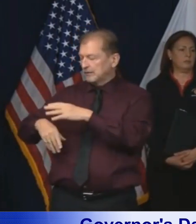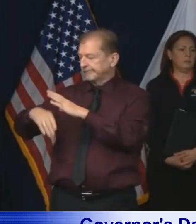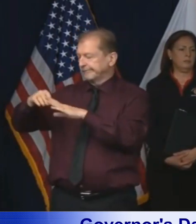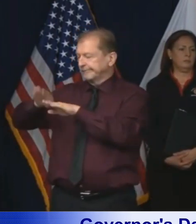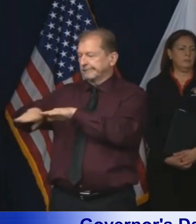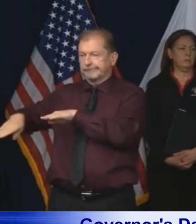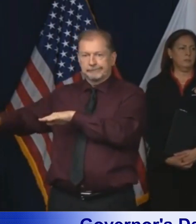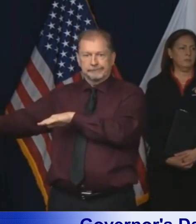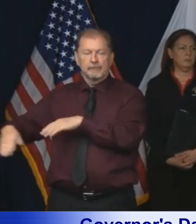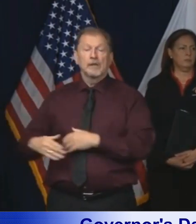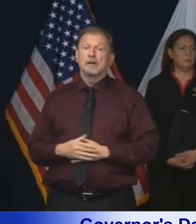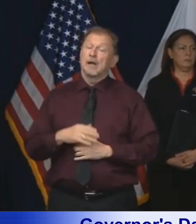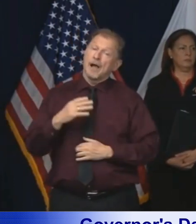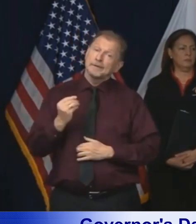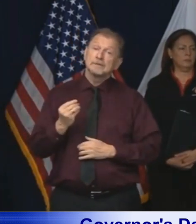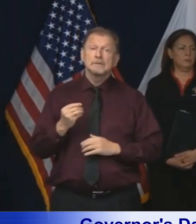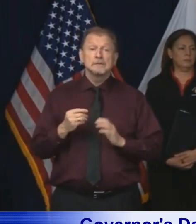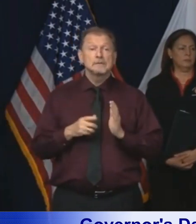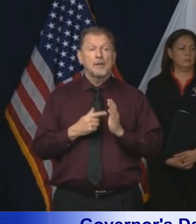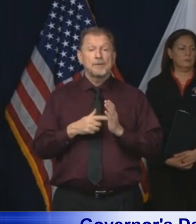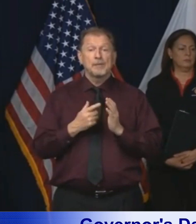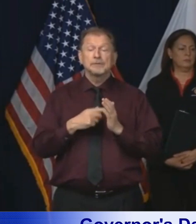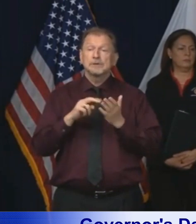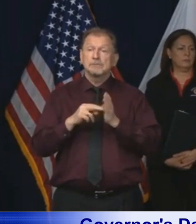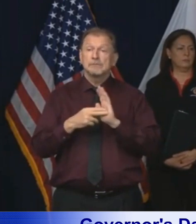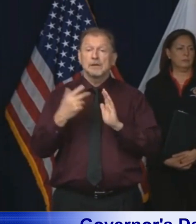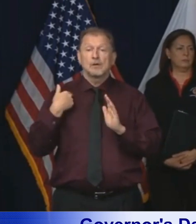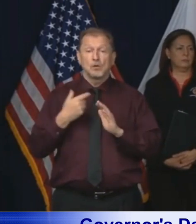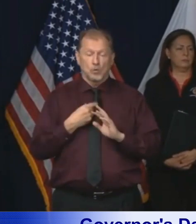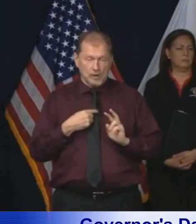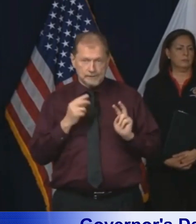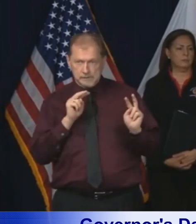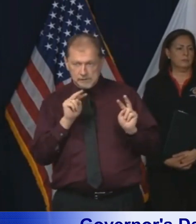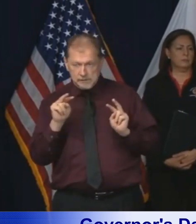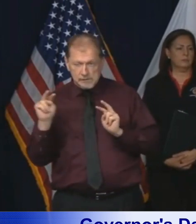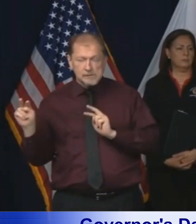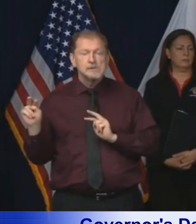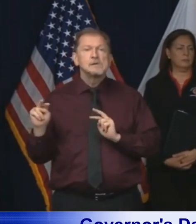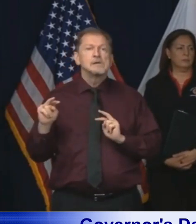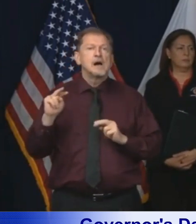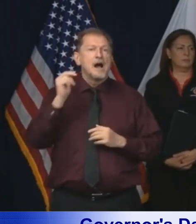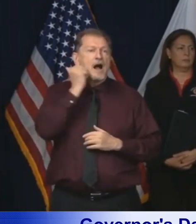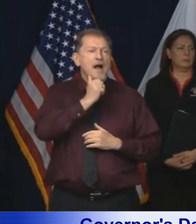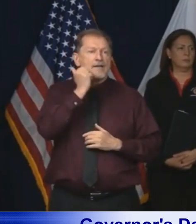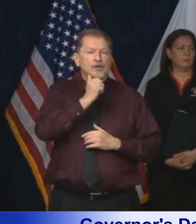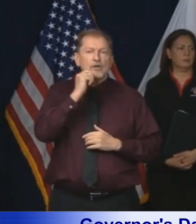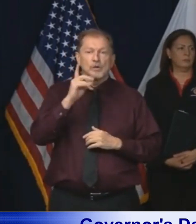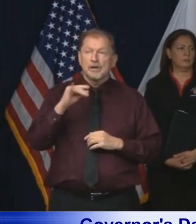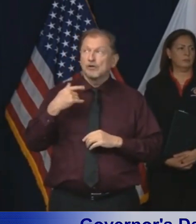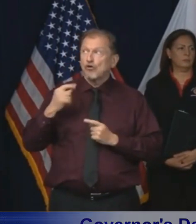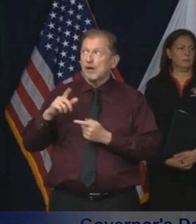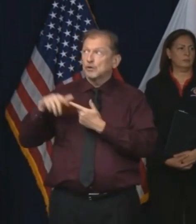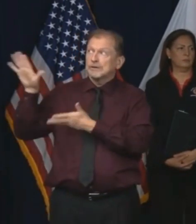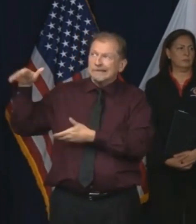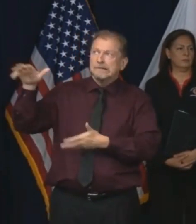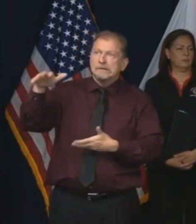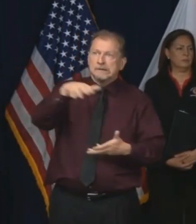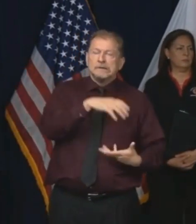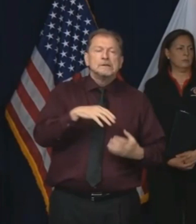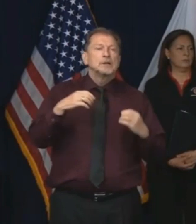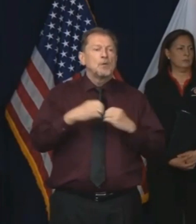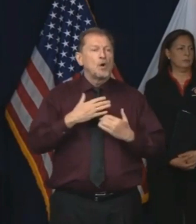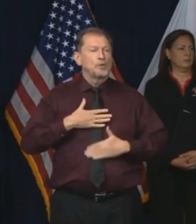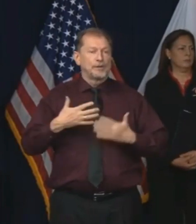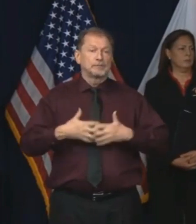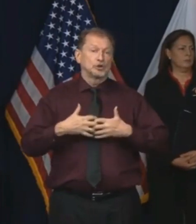And in many cases, it involves us acquiring, looking to acquire every day. We are ventilators from